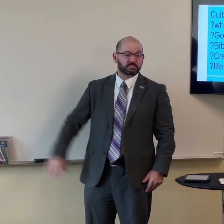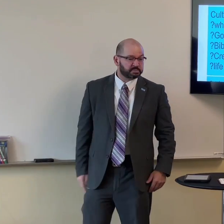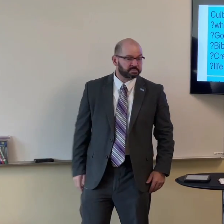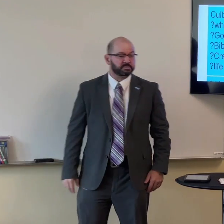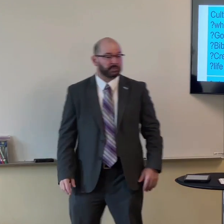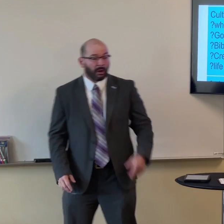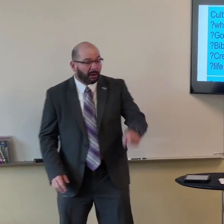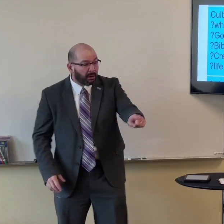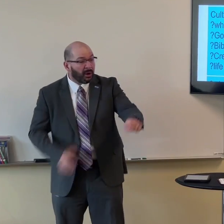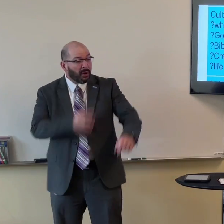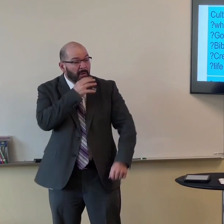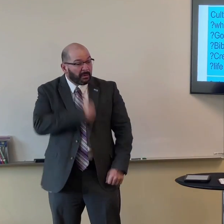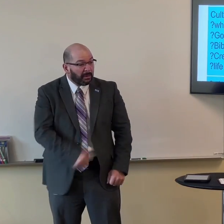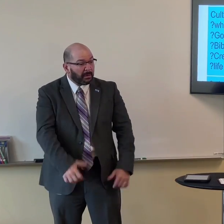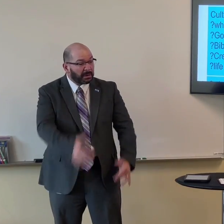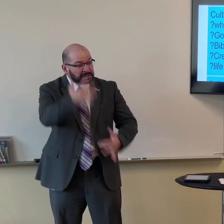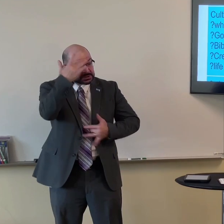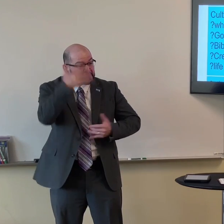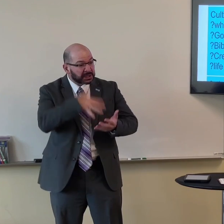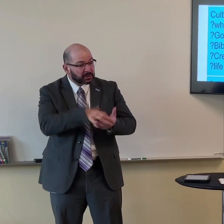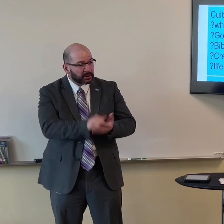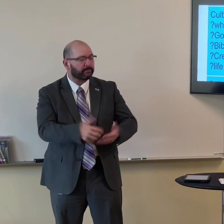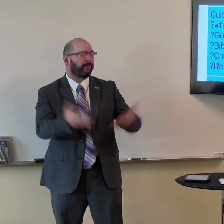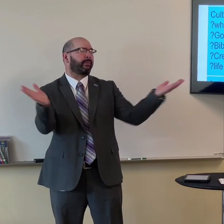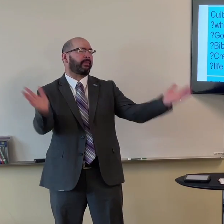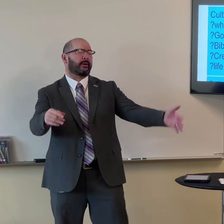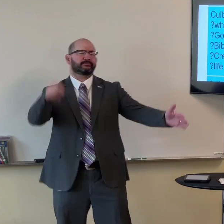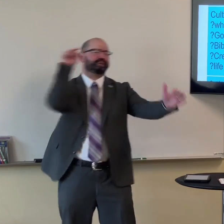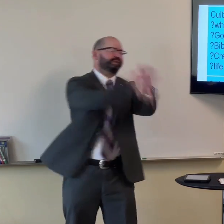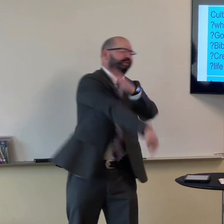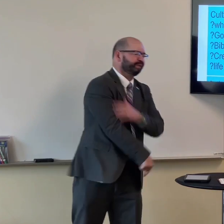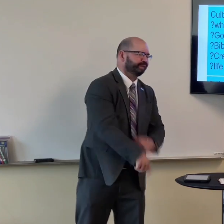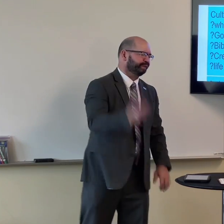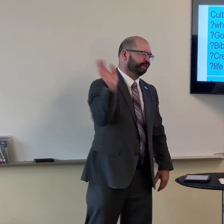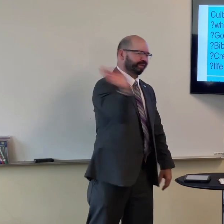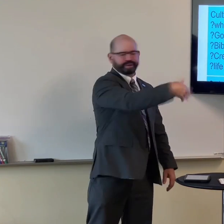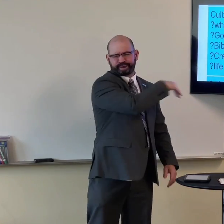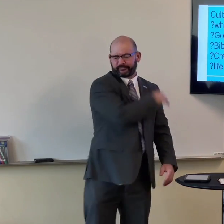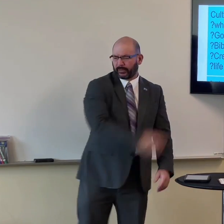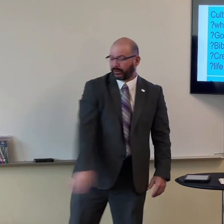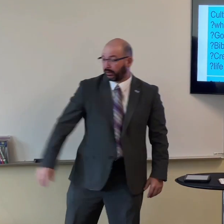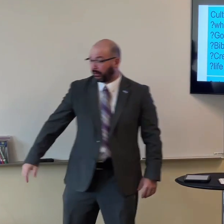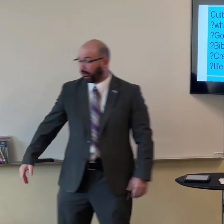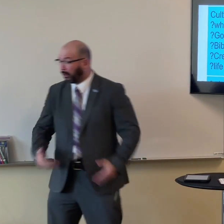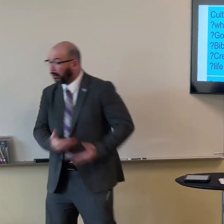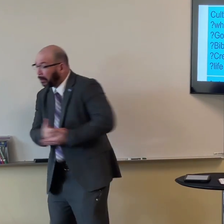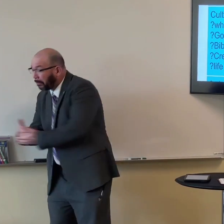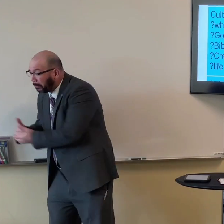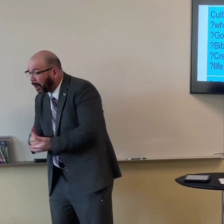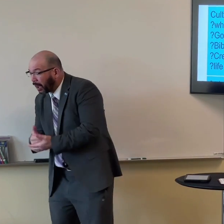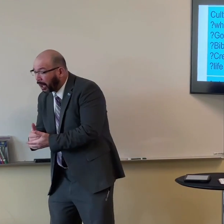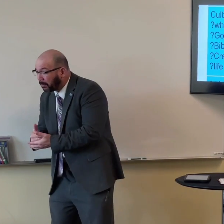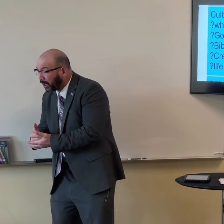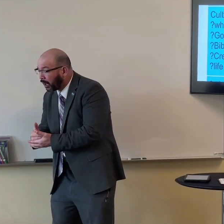right? You see an old person who's weak, we believe in euthanasia. The baby,